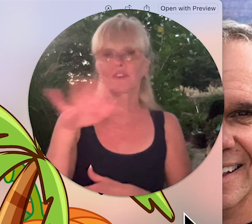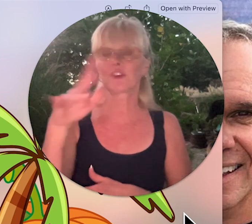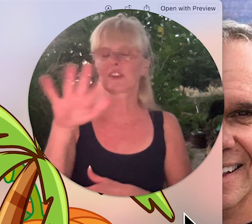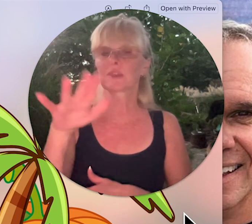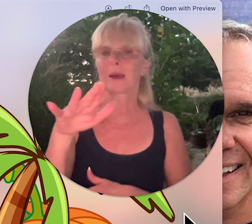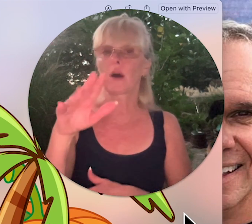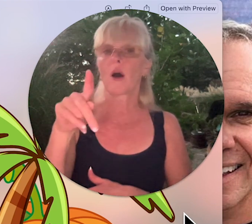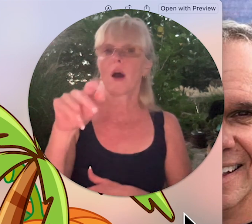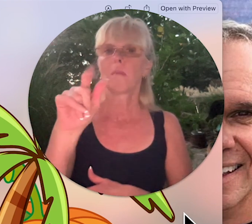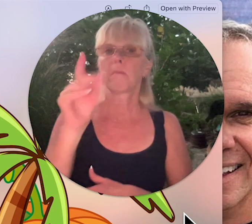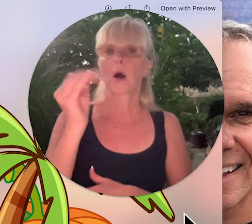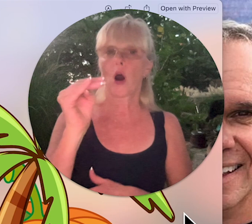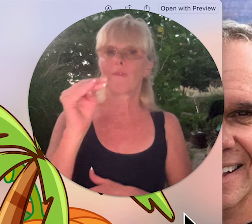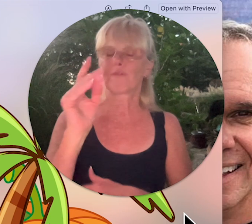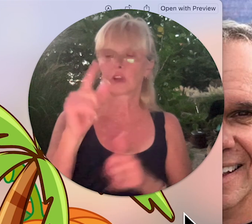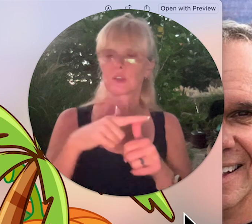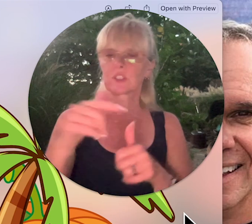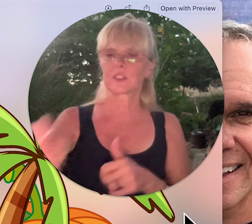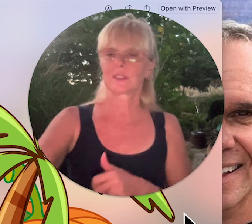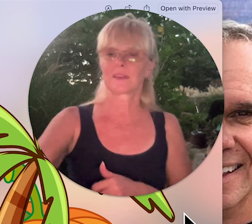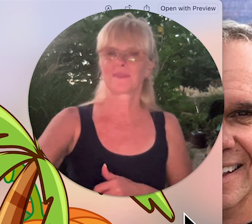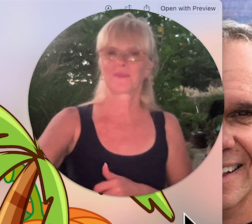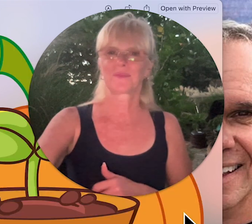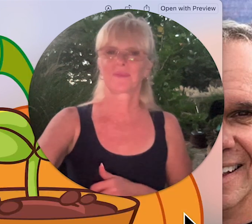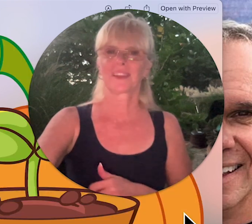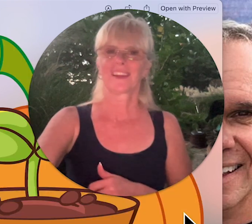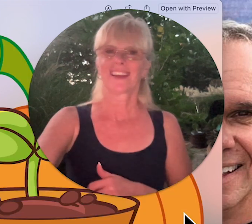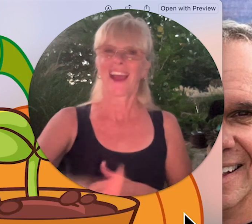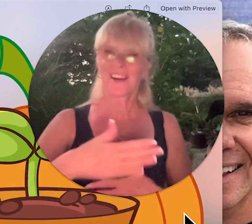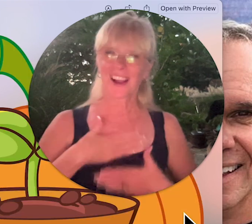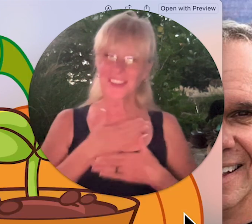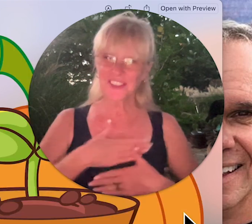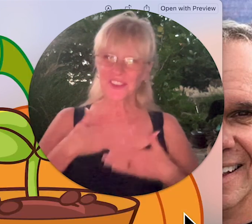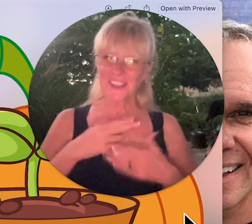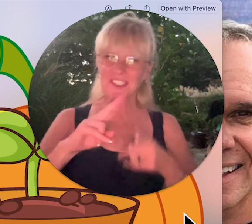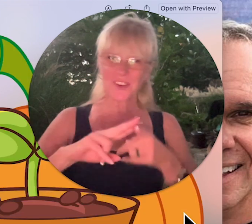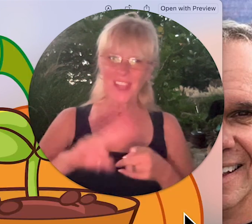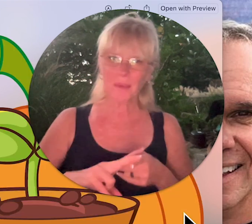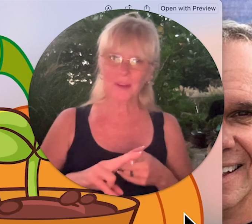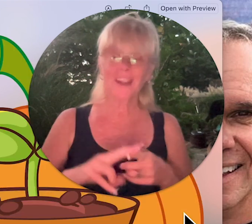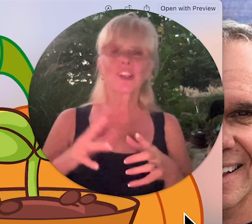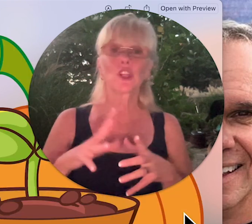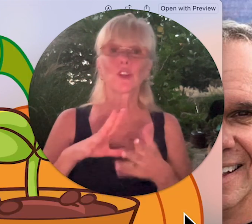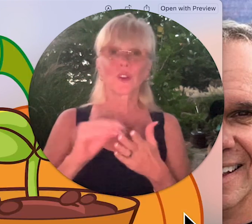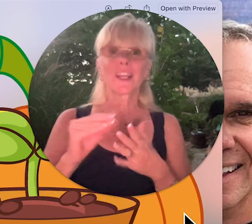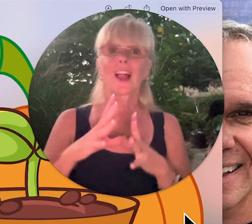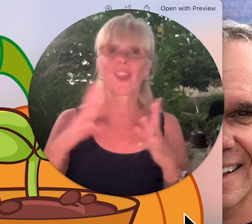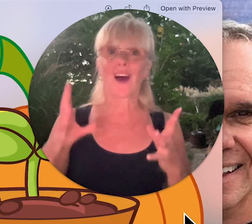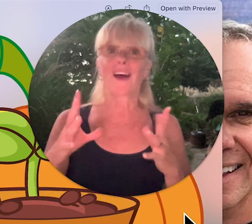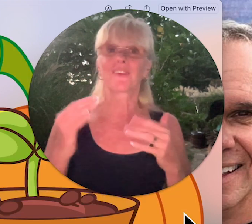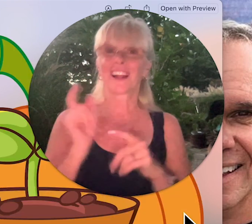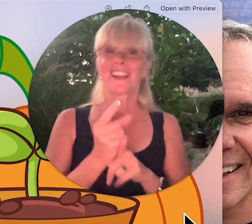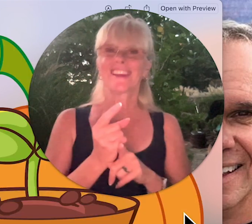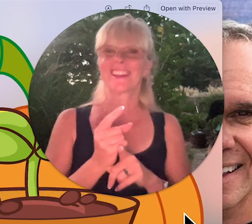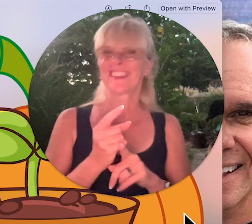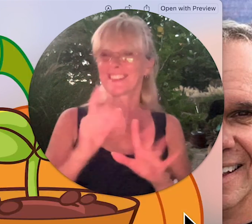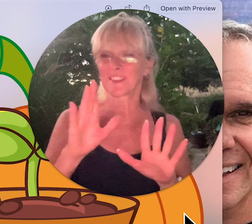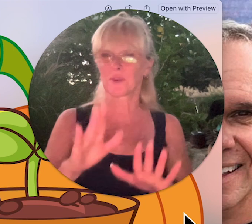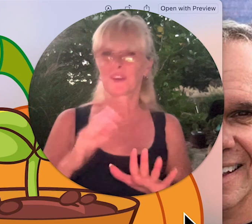fingerspell palm first how are you enjoying this vocabulary you're learning a lot right this is wonderful